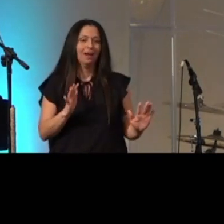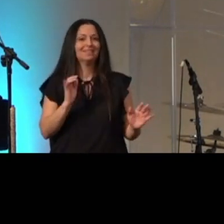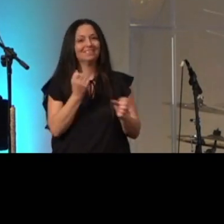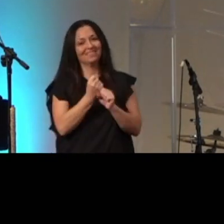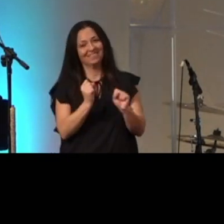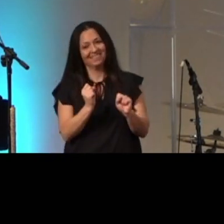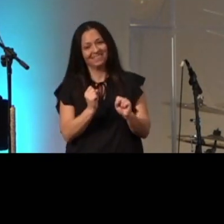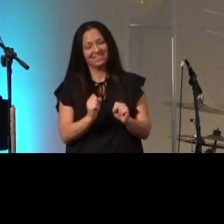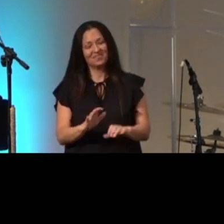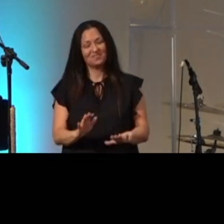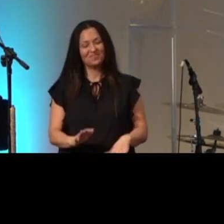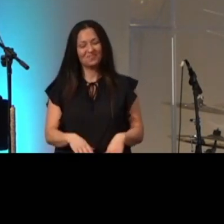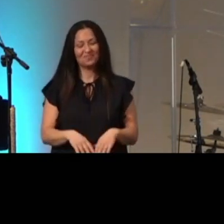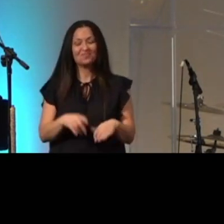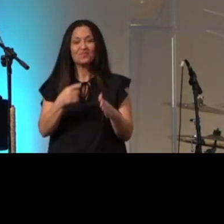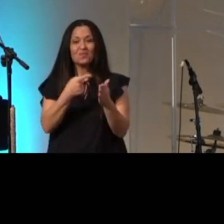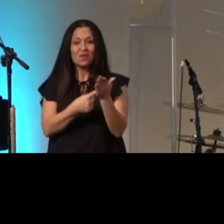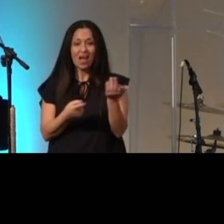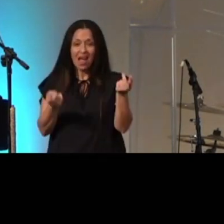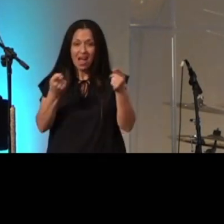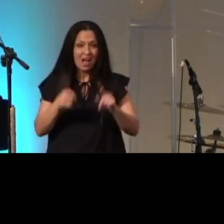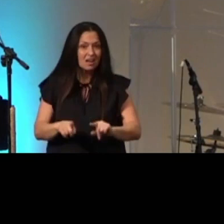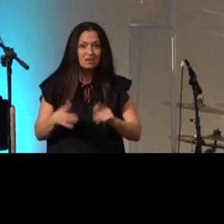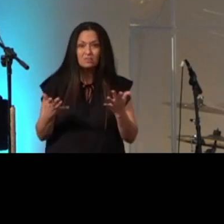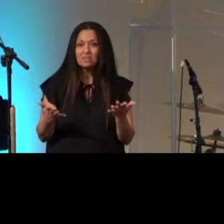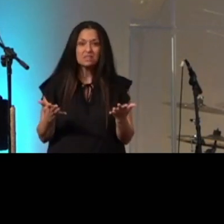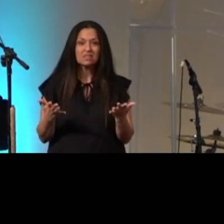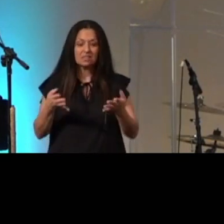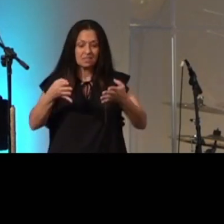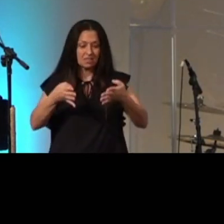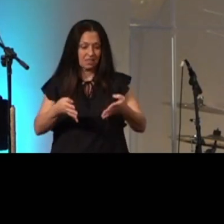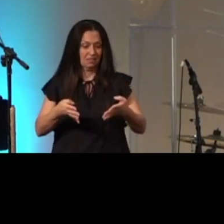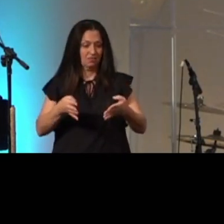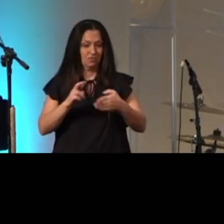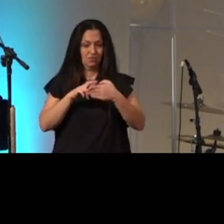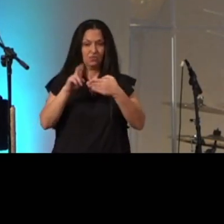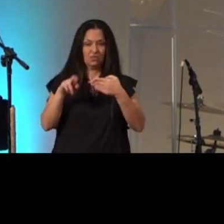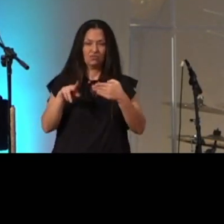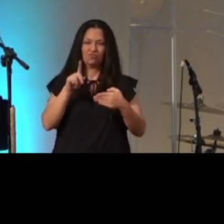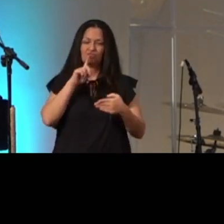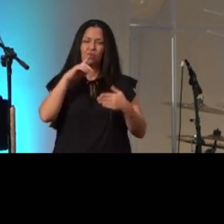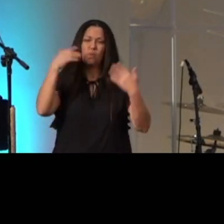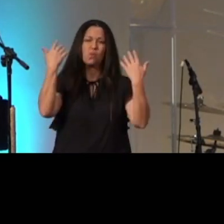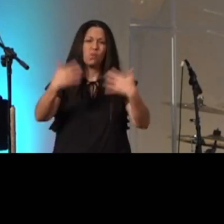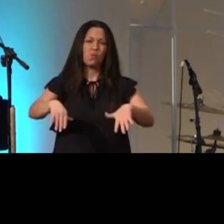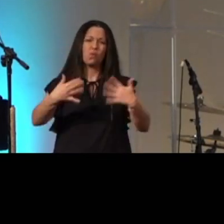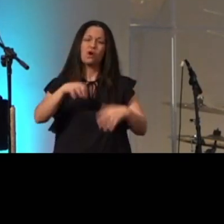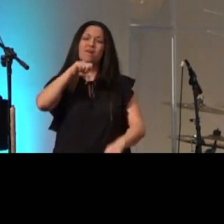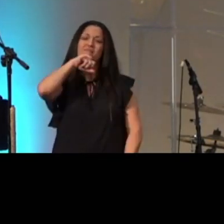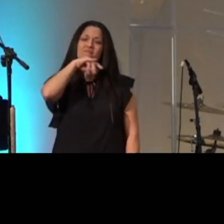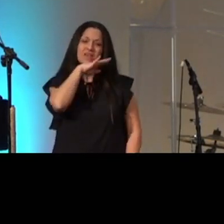is we're left with incredibly dirty hands